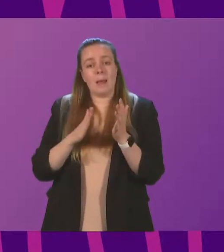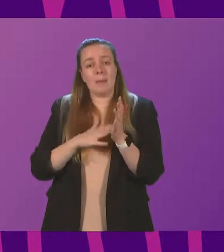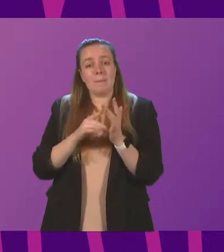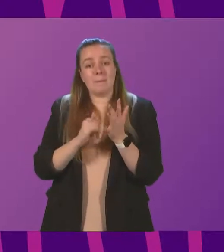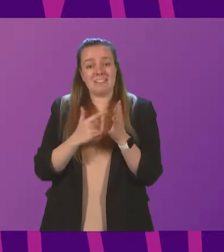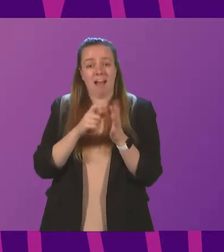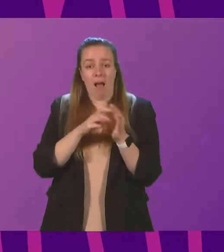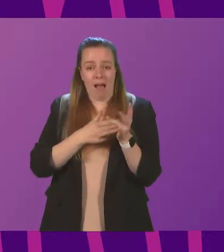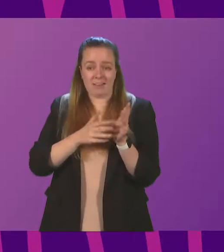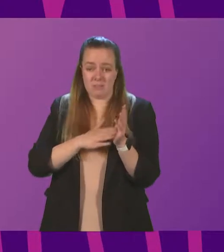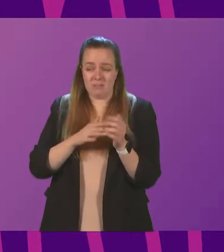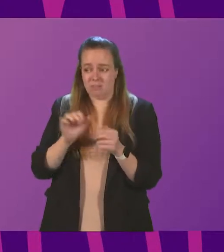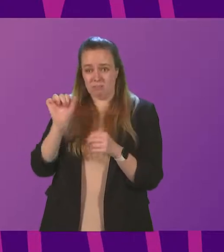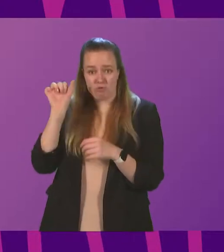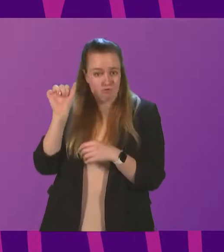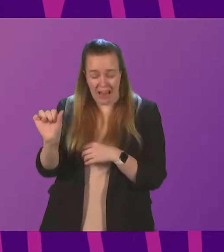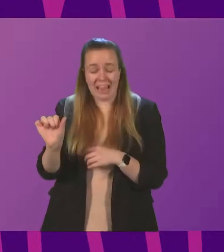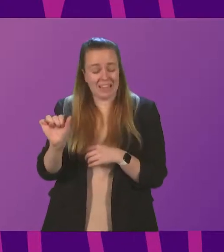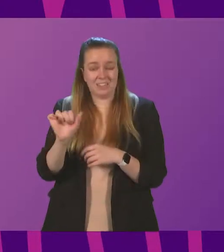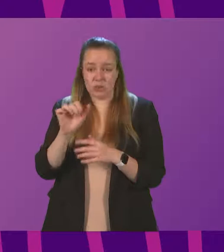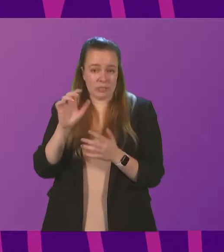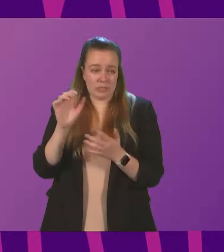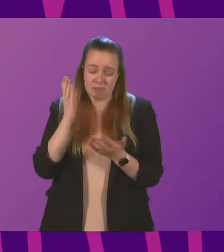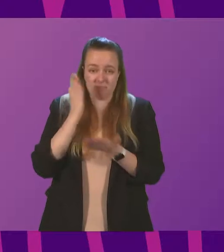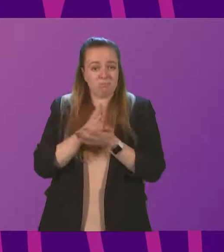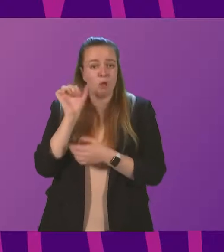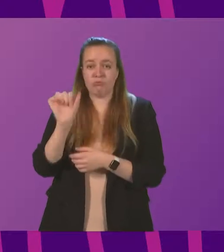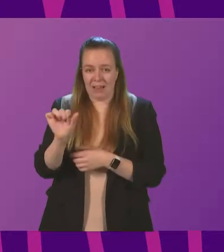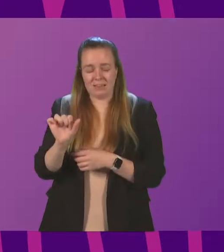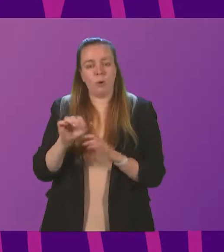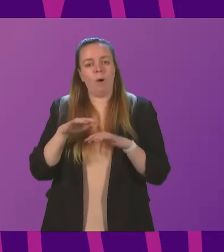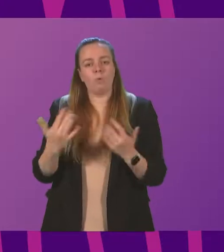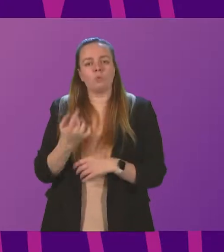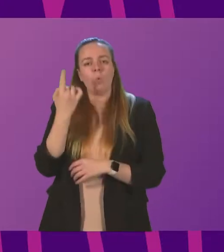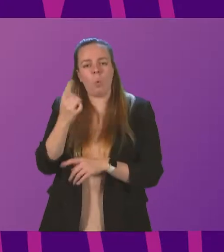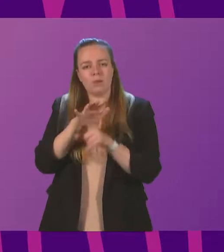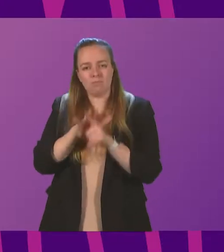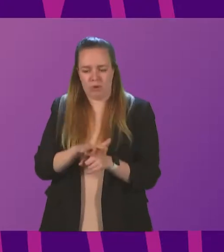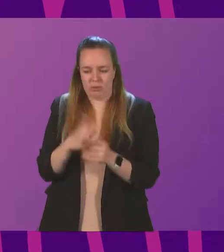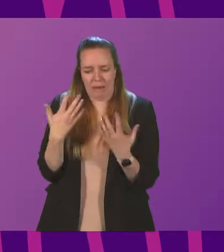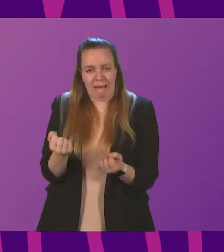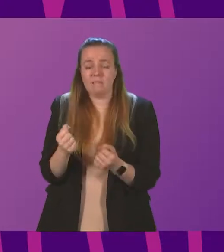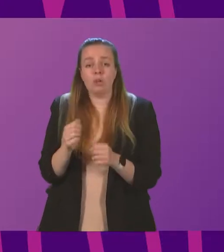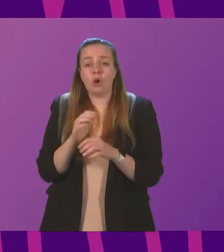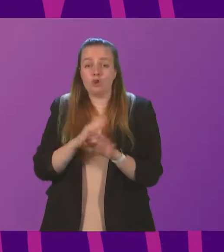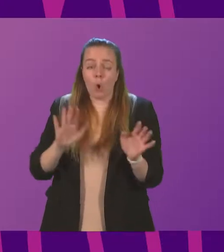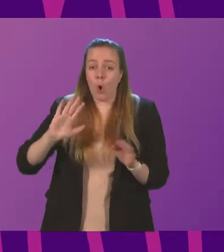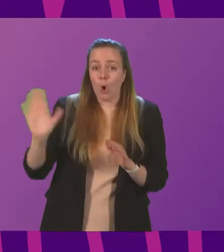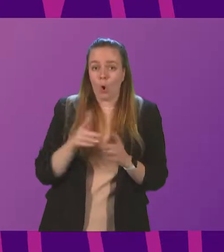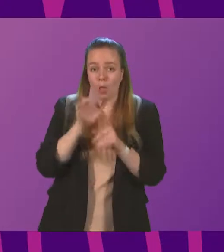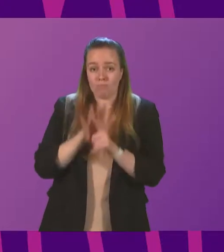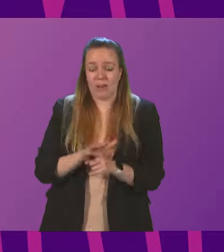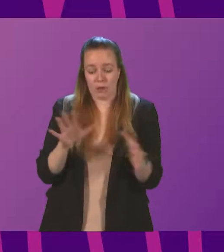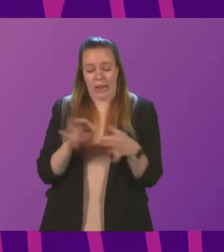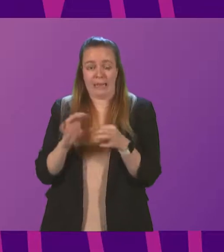is absolutely correct. She is entirely correct that, of course, one of the pressures that we face, and not all of the pressures are attributed